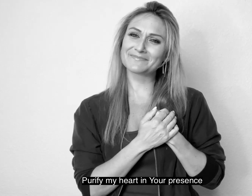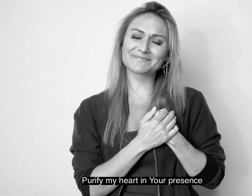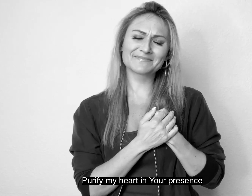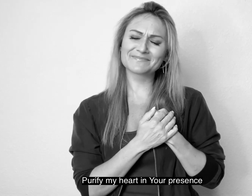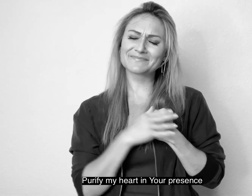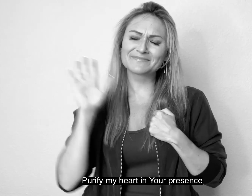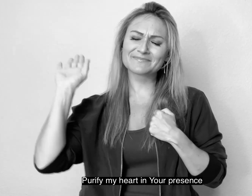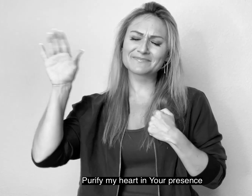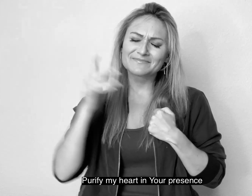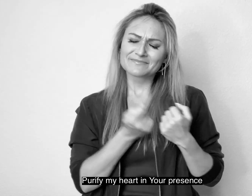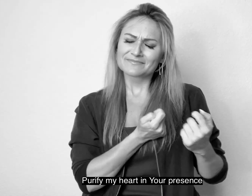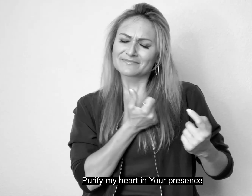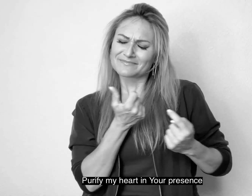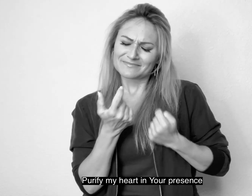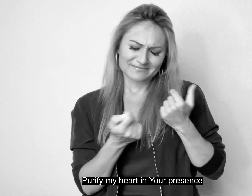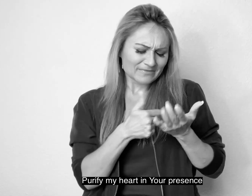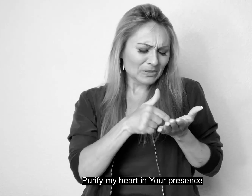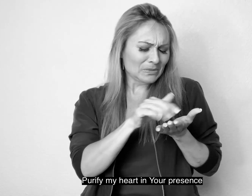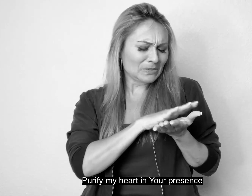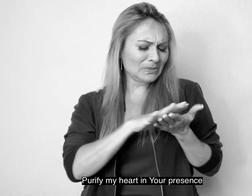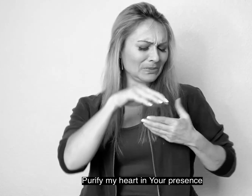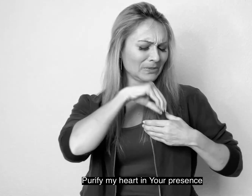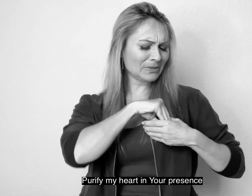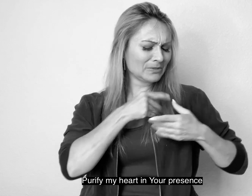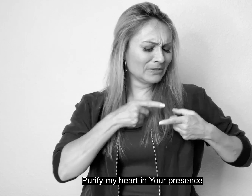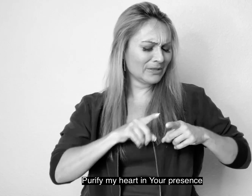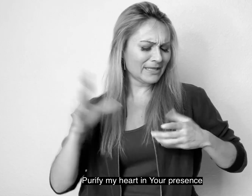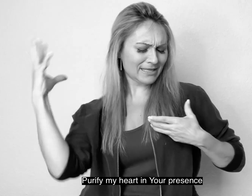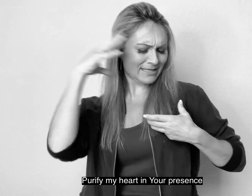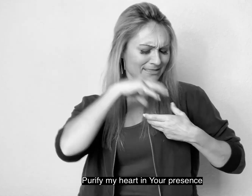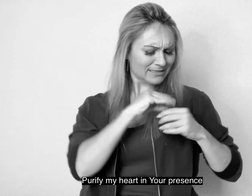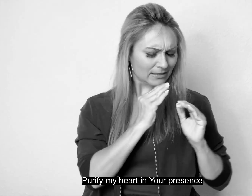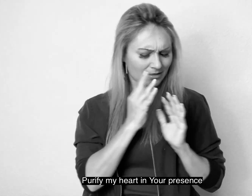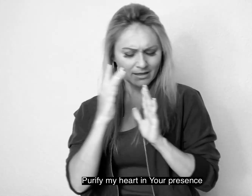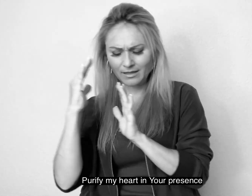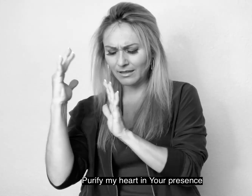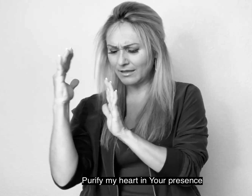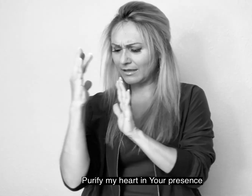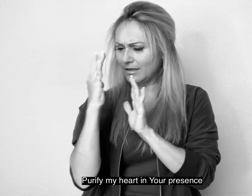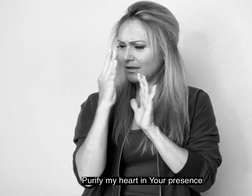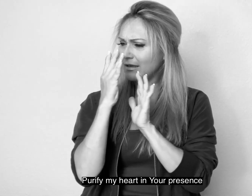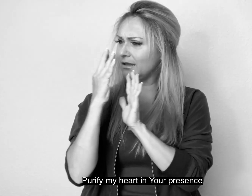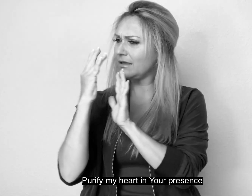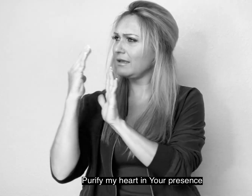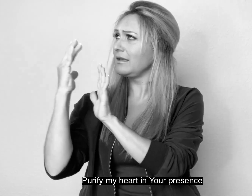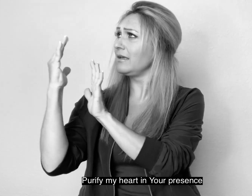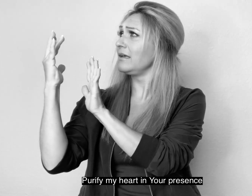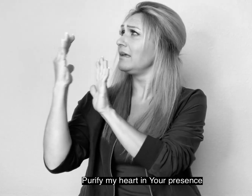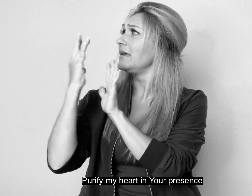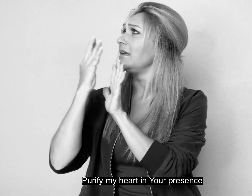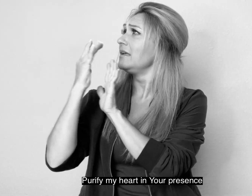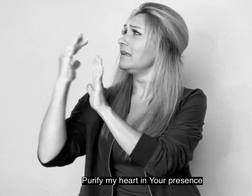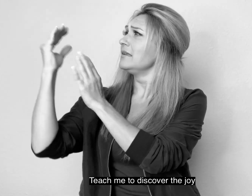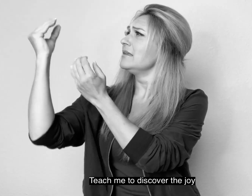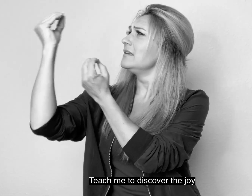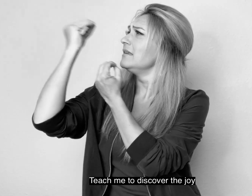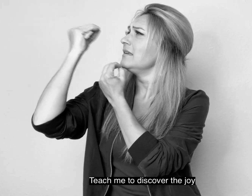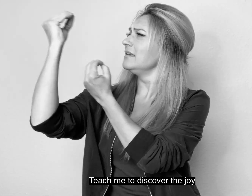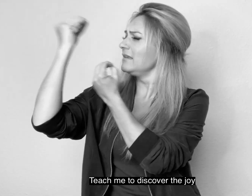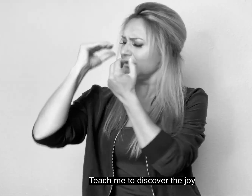Purify my heart in Your presence Teach me